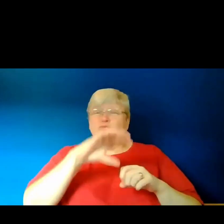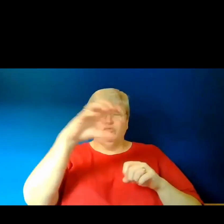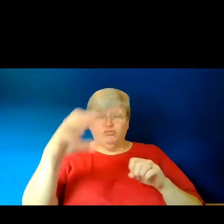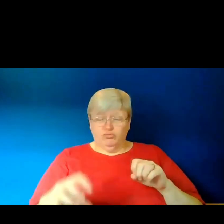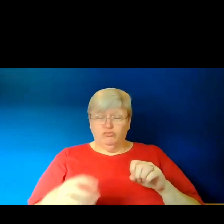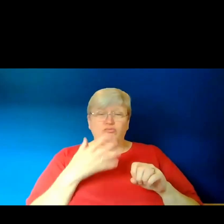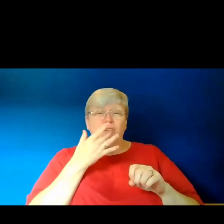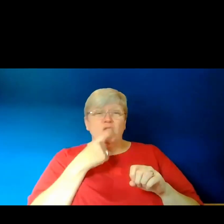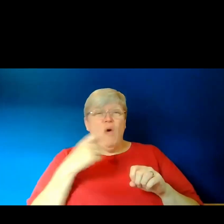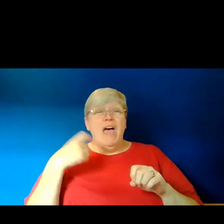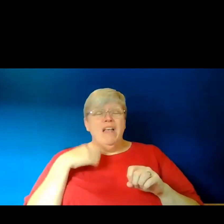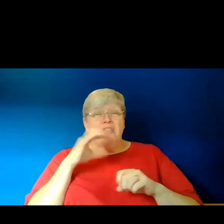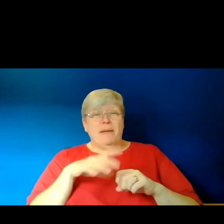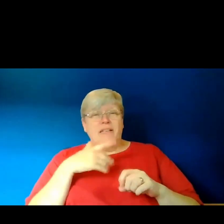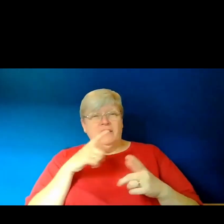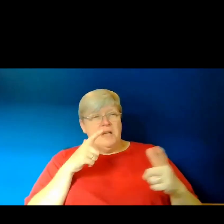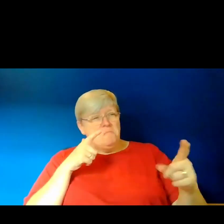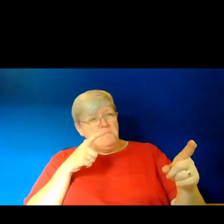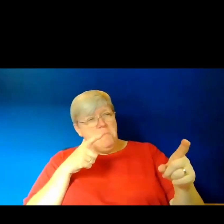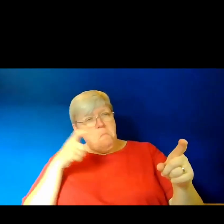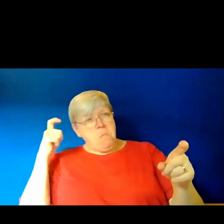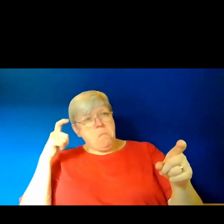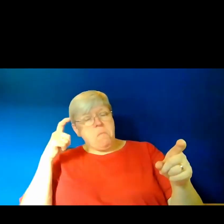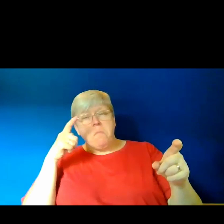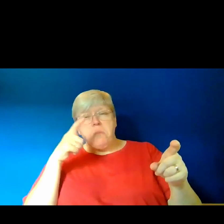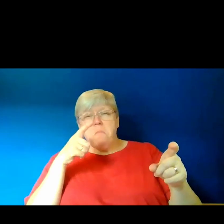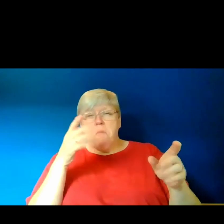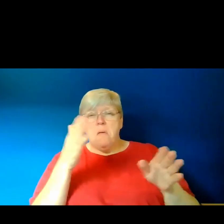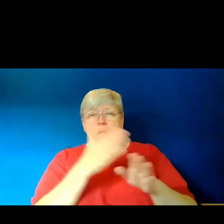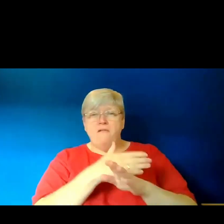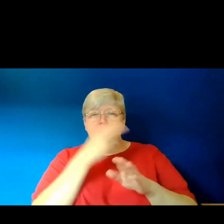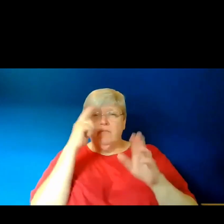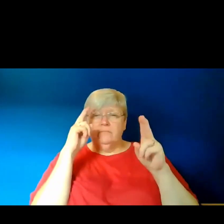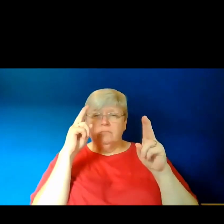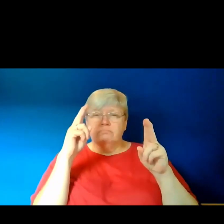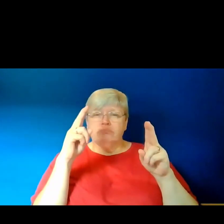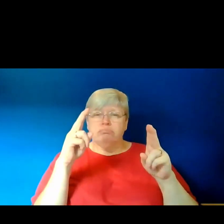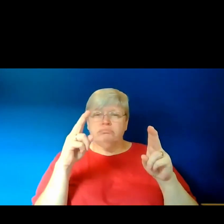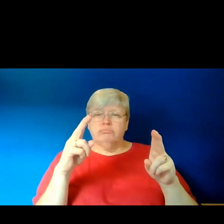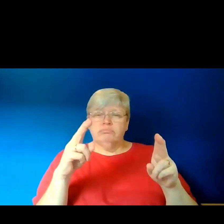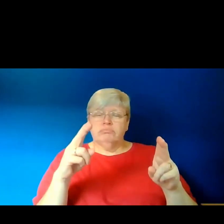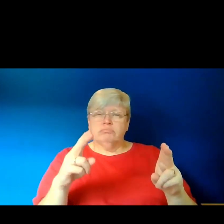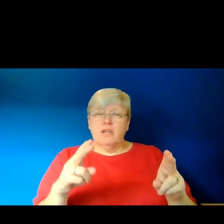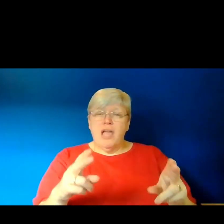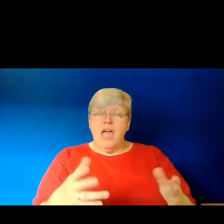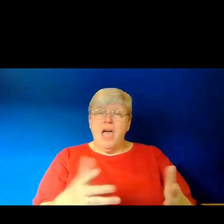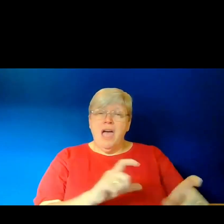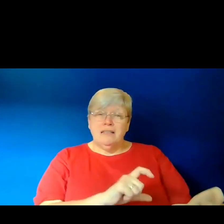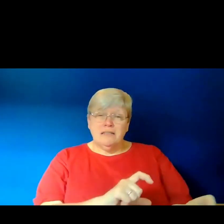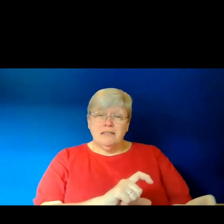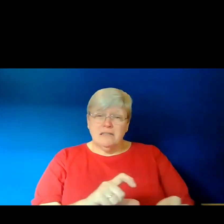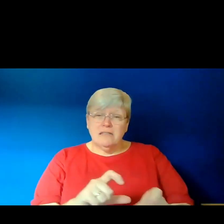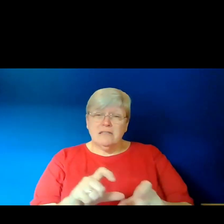I take aim with my last arrows, before I fall. While I am still mid-air,